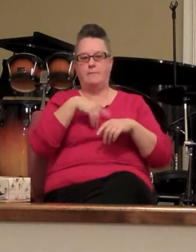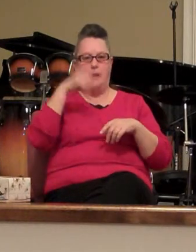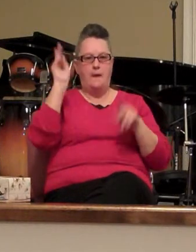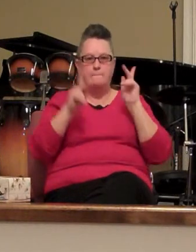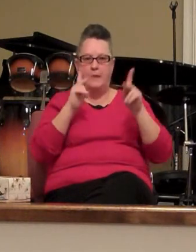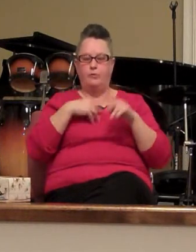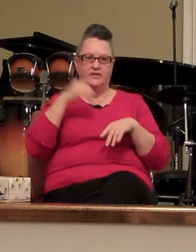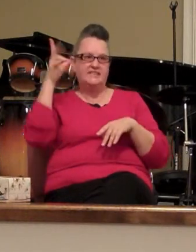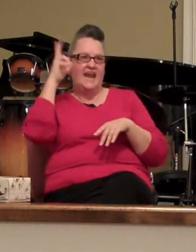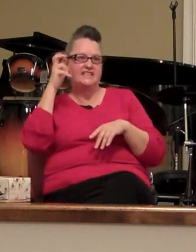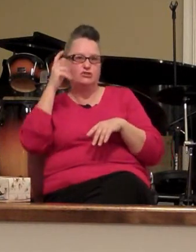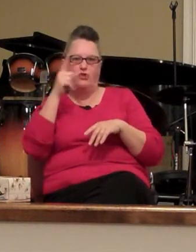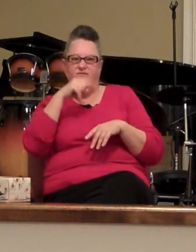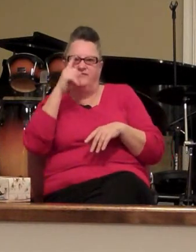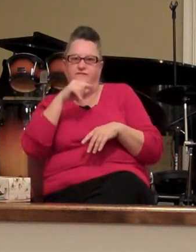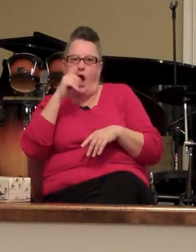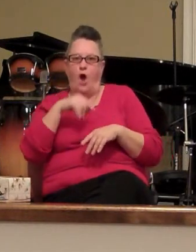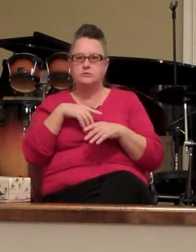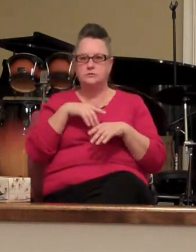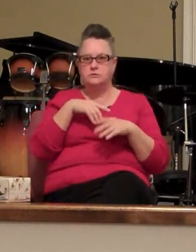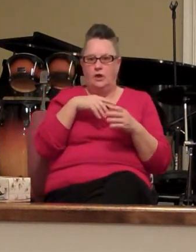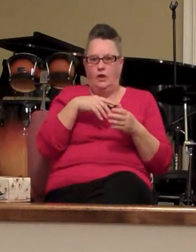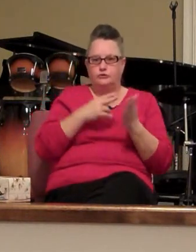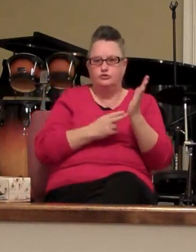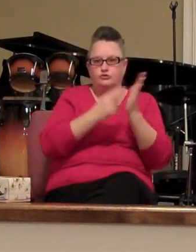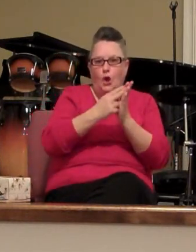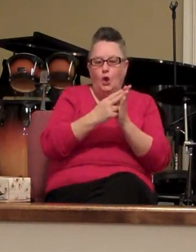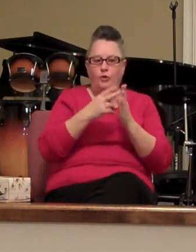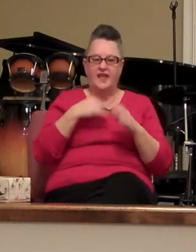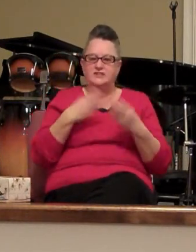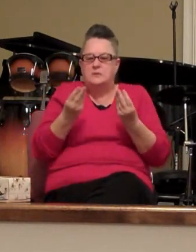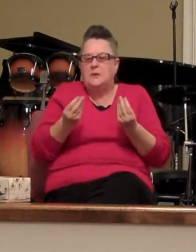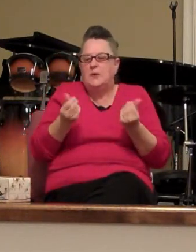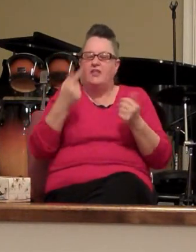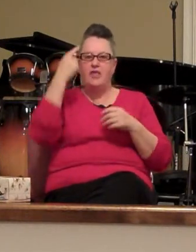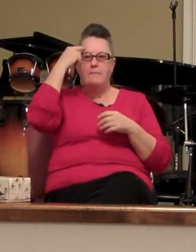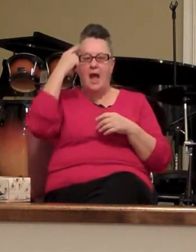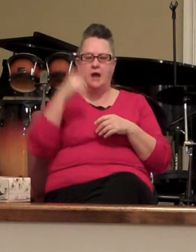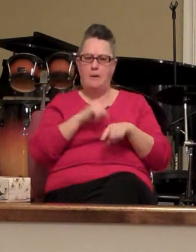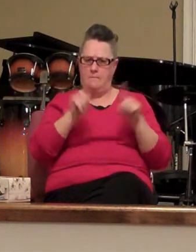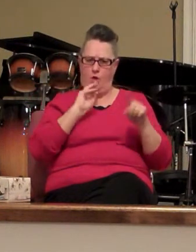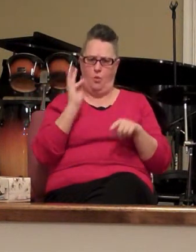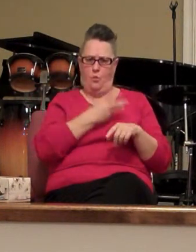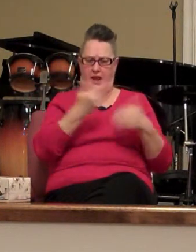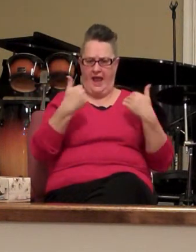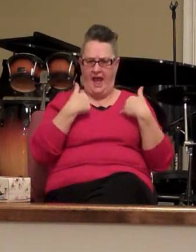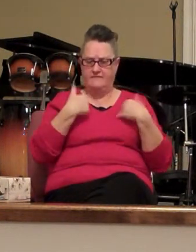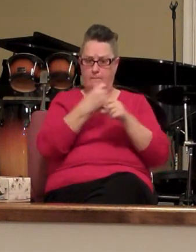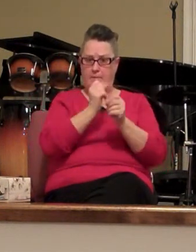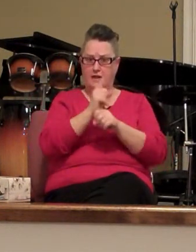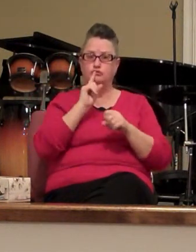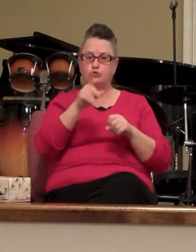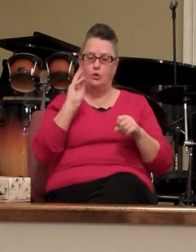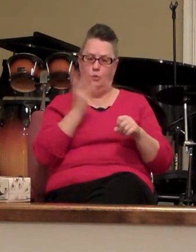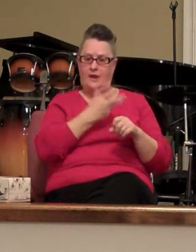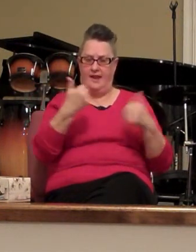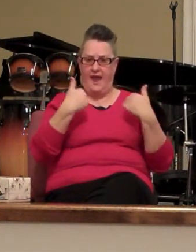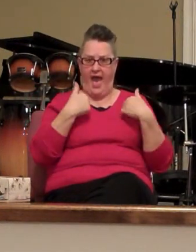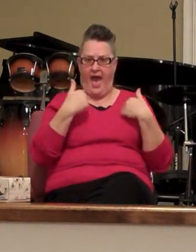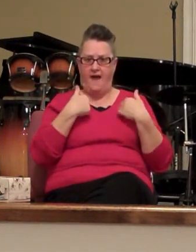just to satisfy their conscience and to soothe their conscience but we've got to make sure that we've got the infallible word of God